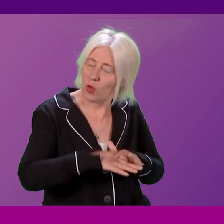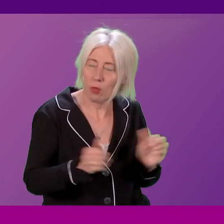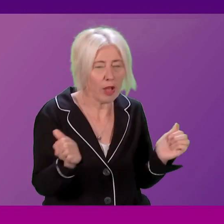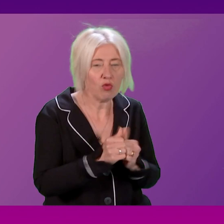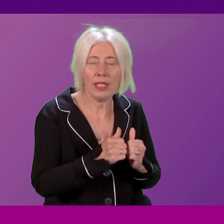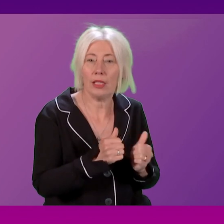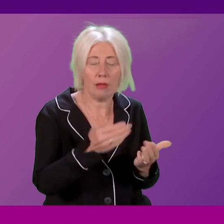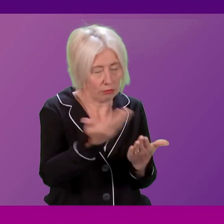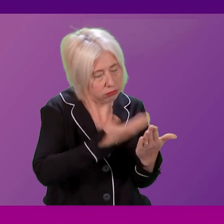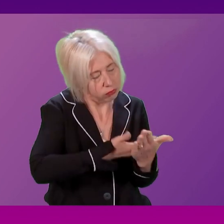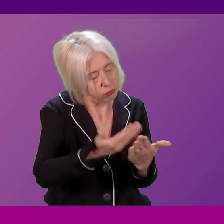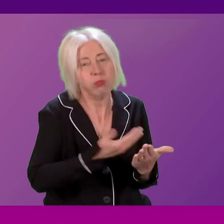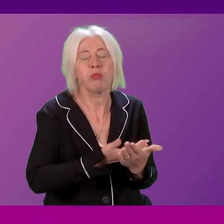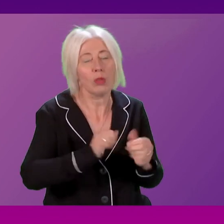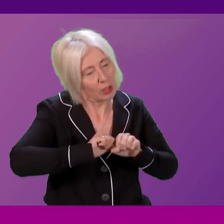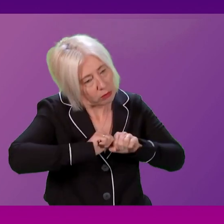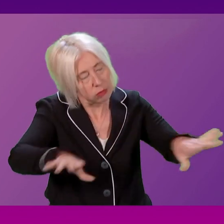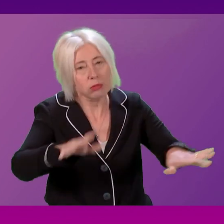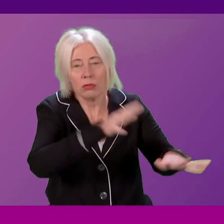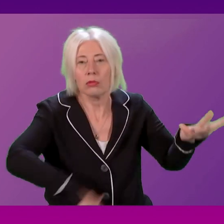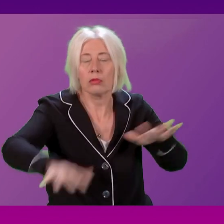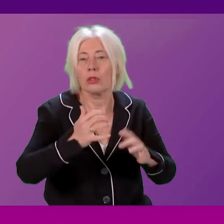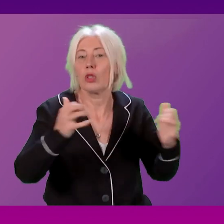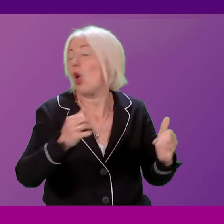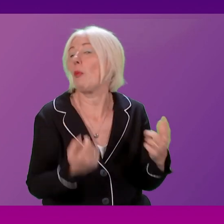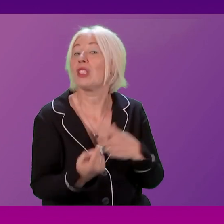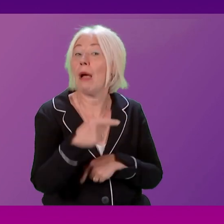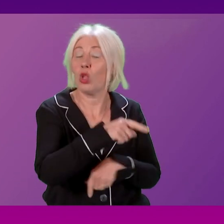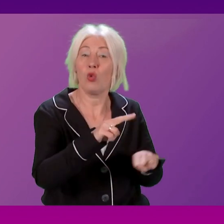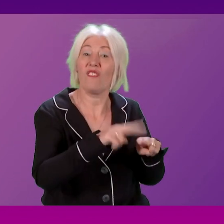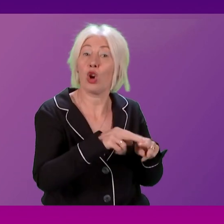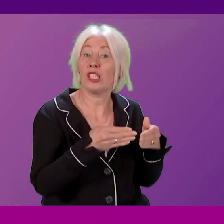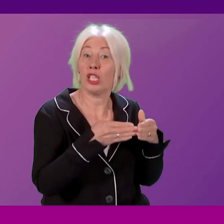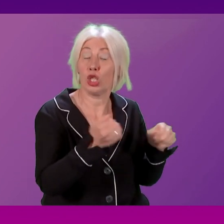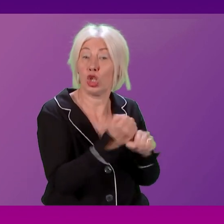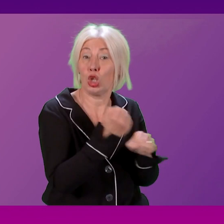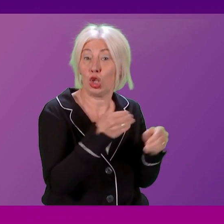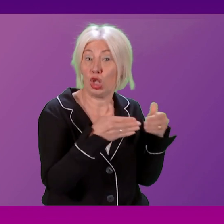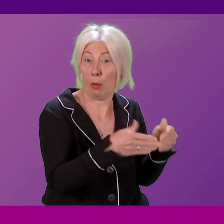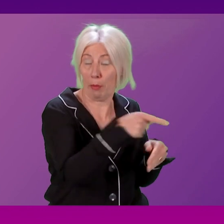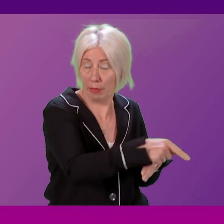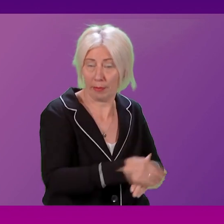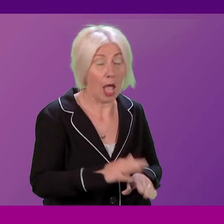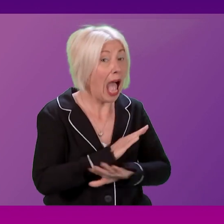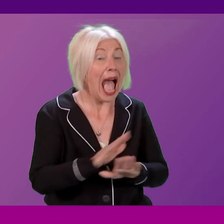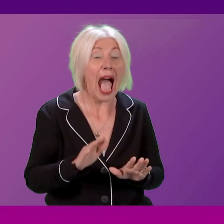been published and put into the public domain around what is happening at Ferguson's. I will not hesitate in apologising to our island